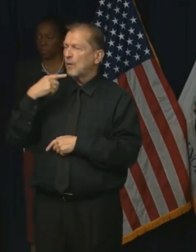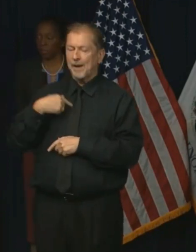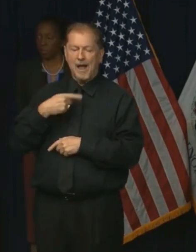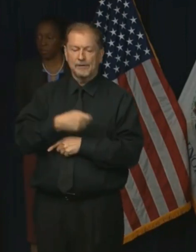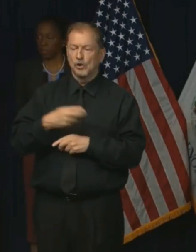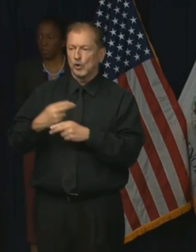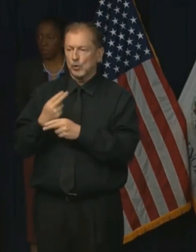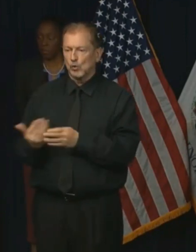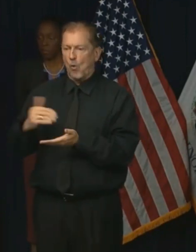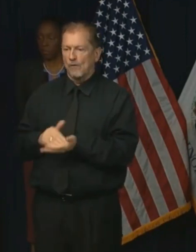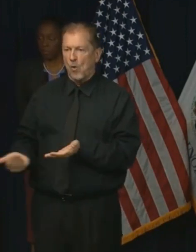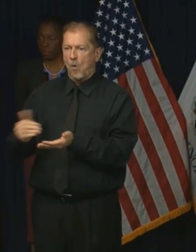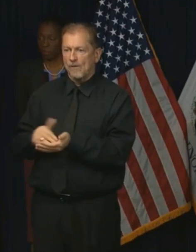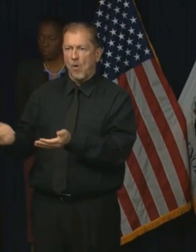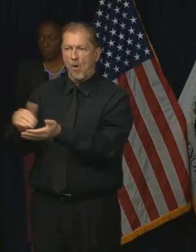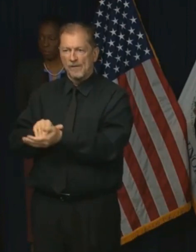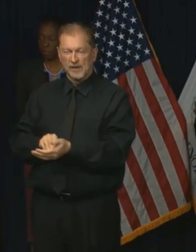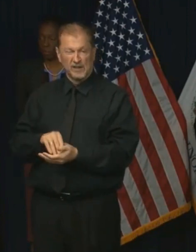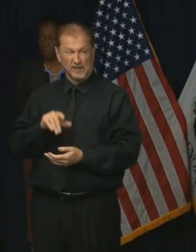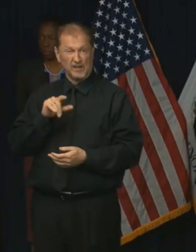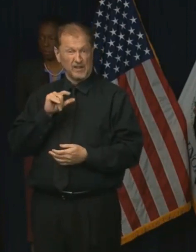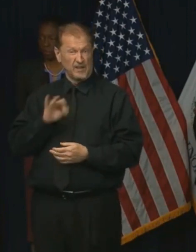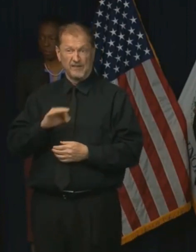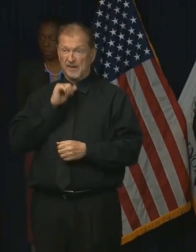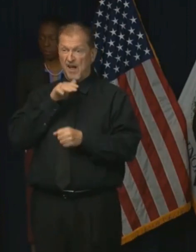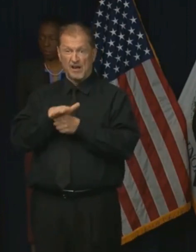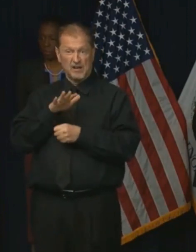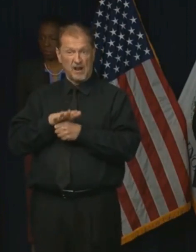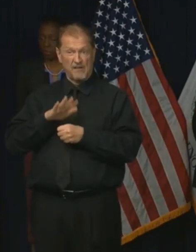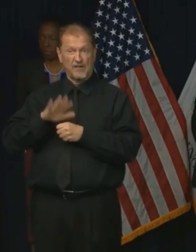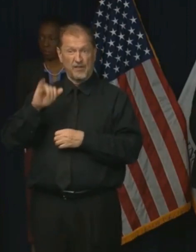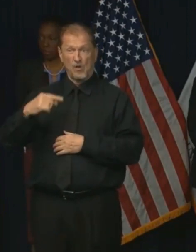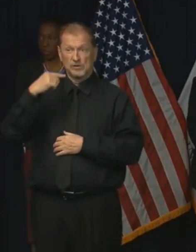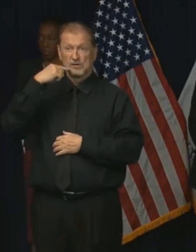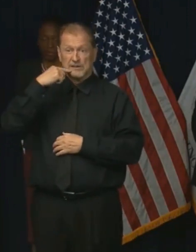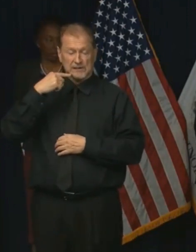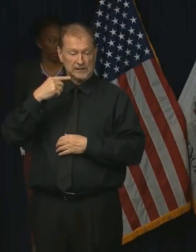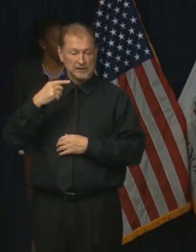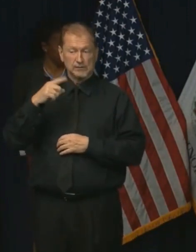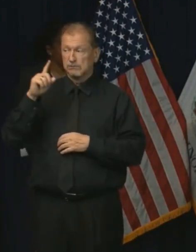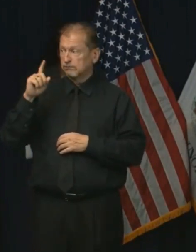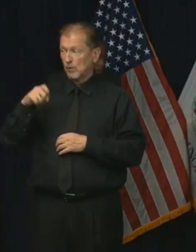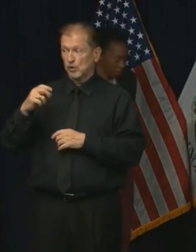If have we heard about this, if there is a shortage and what should health care workers do?